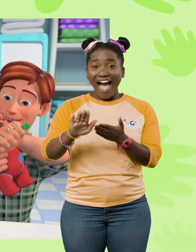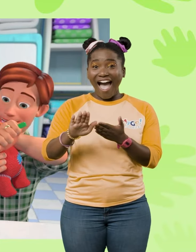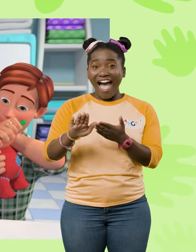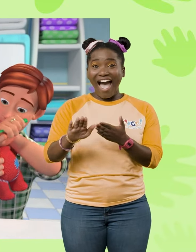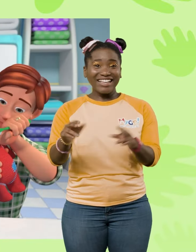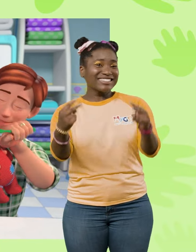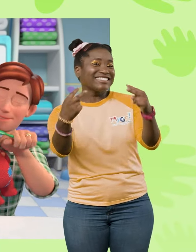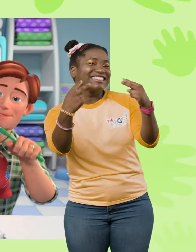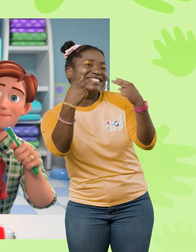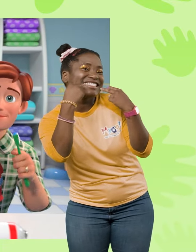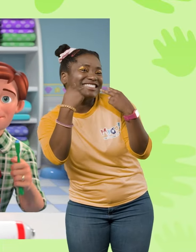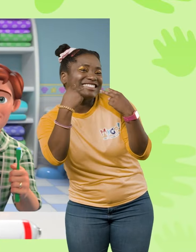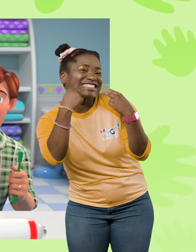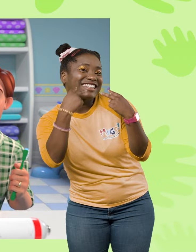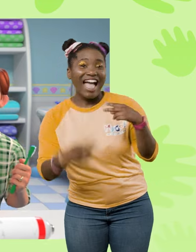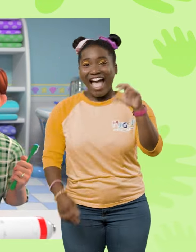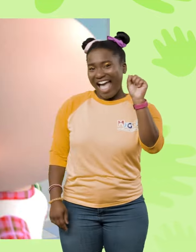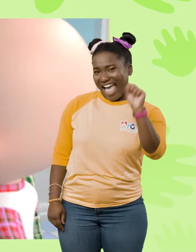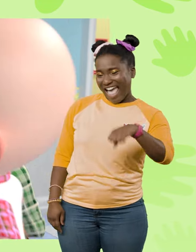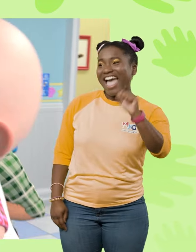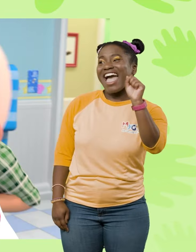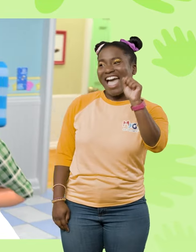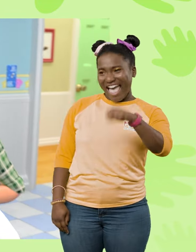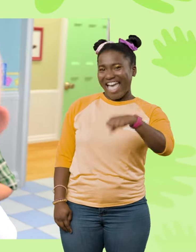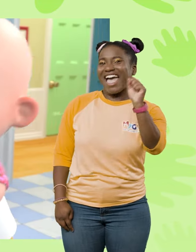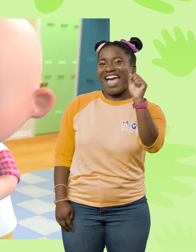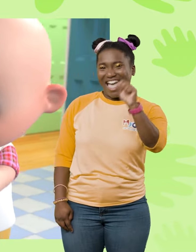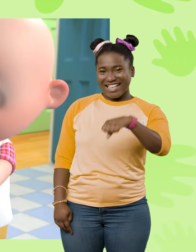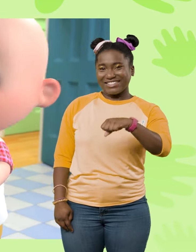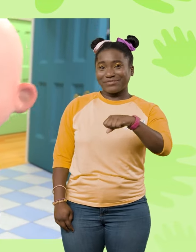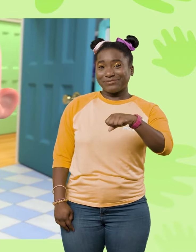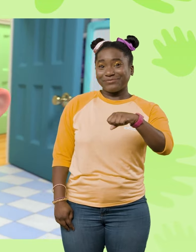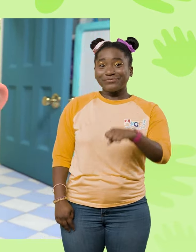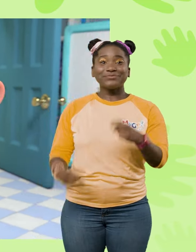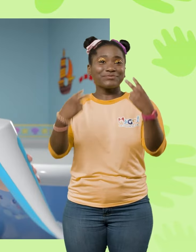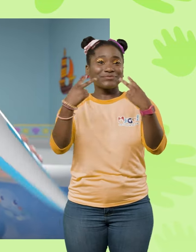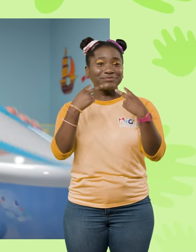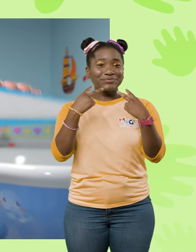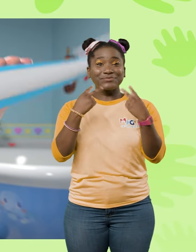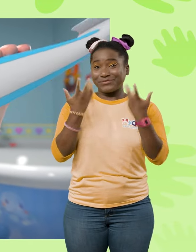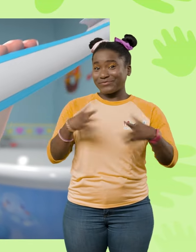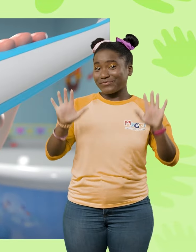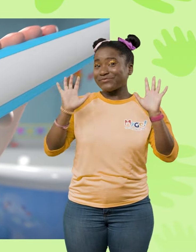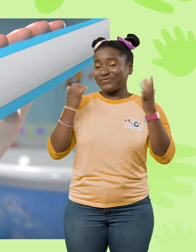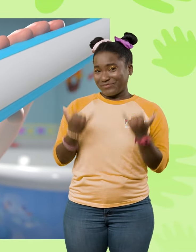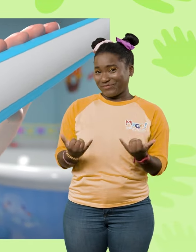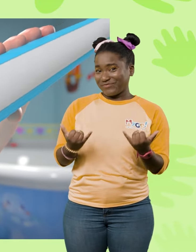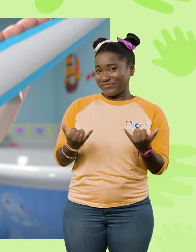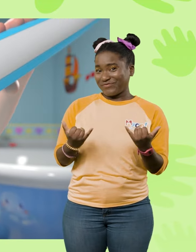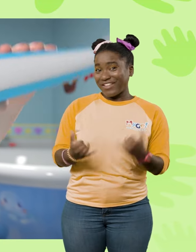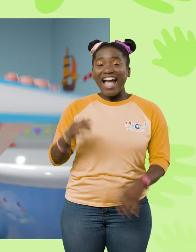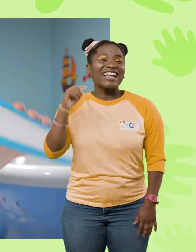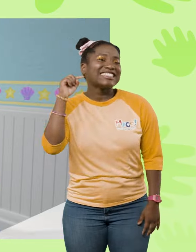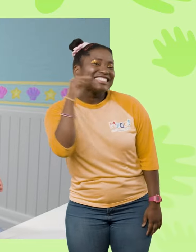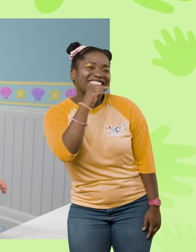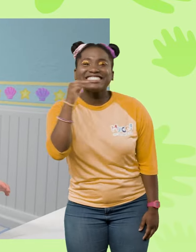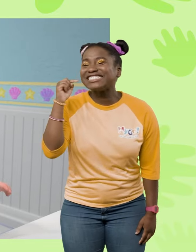clean, you see. Yes, yes, yes, you see, I'm all done now. Brush,